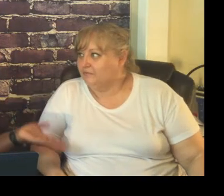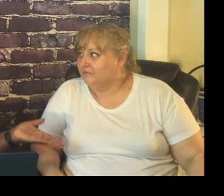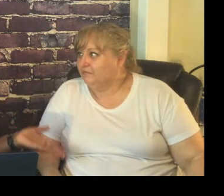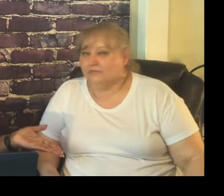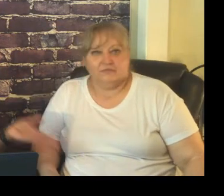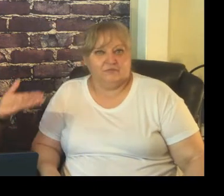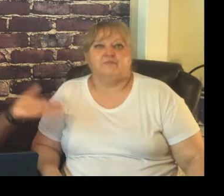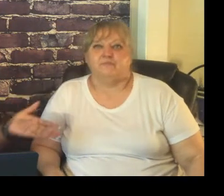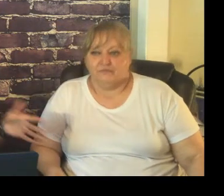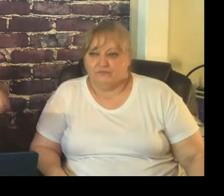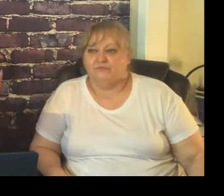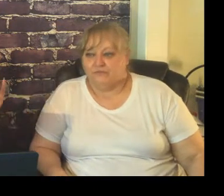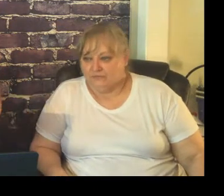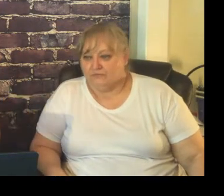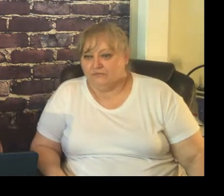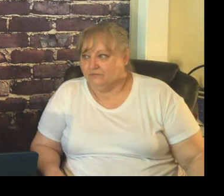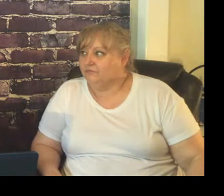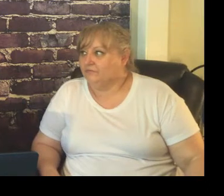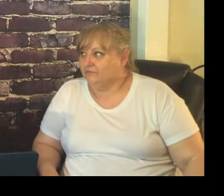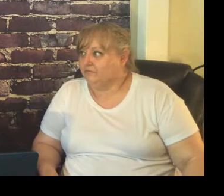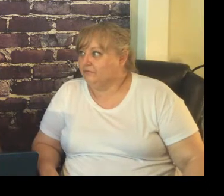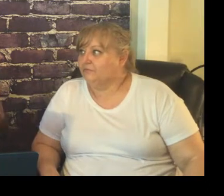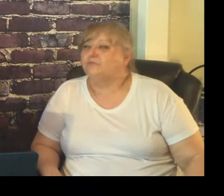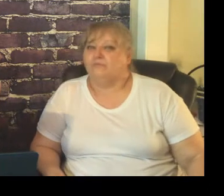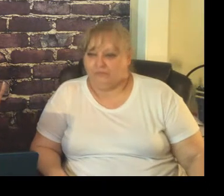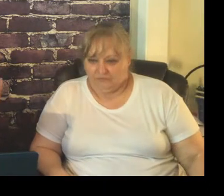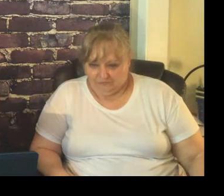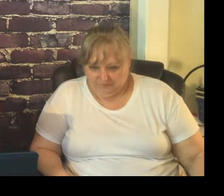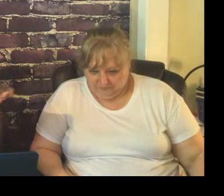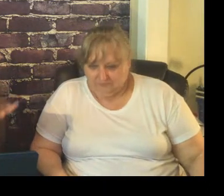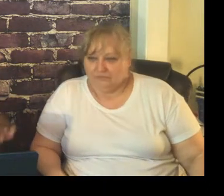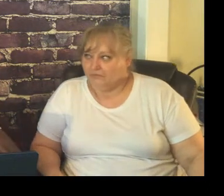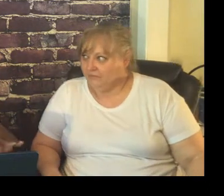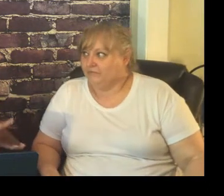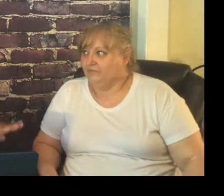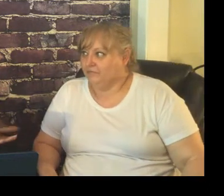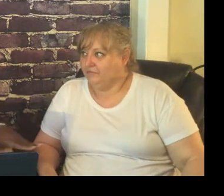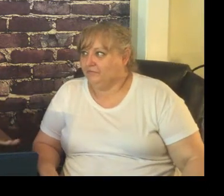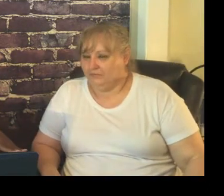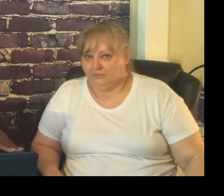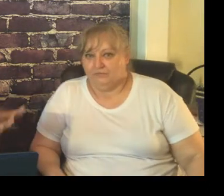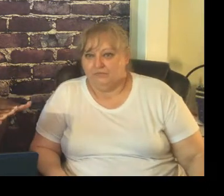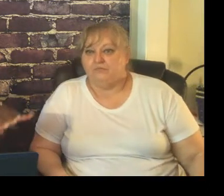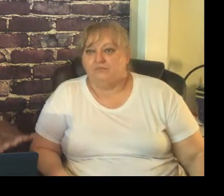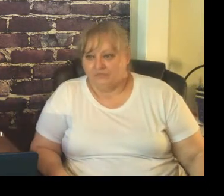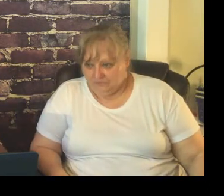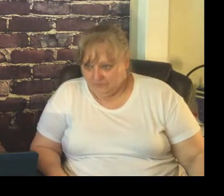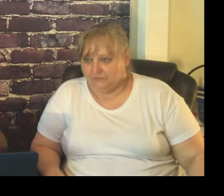be her thing she might need for it to be a little bit more quiet she may need for it to be a little bit more structured as far as you need to stay in your